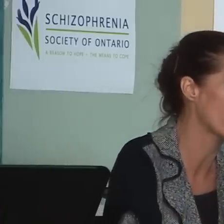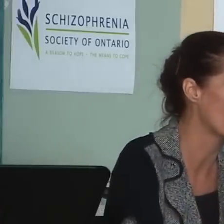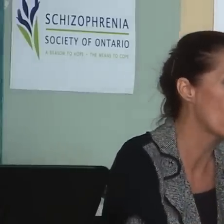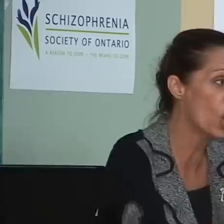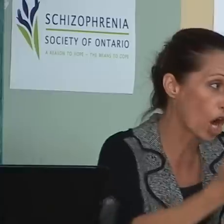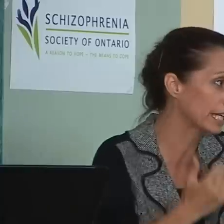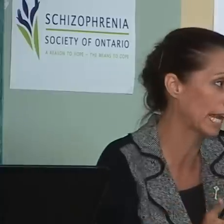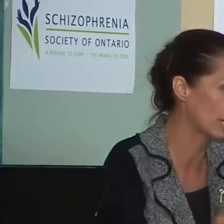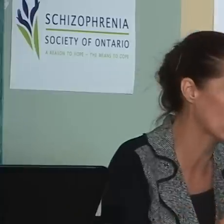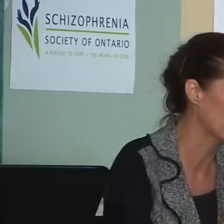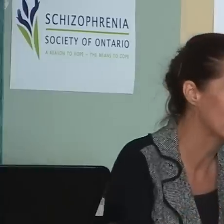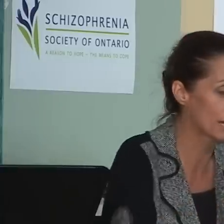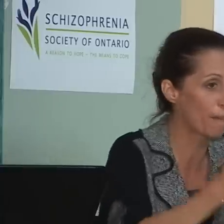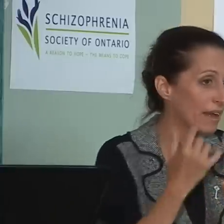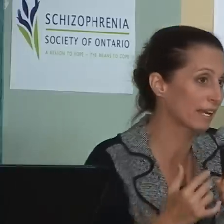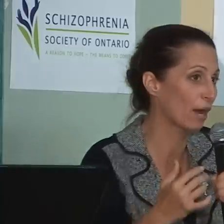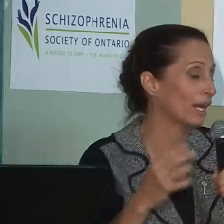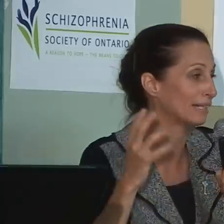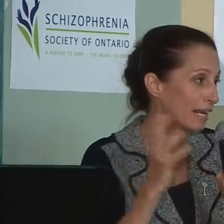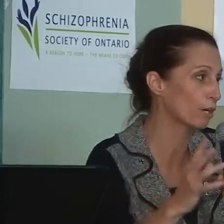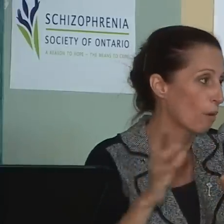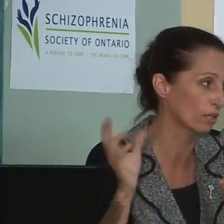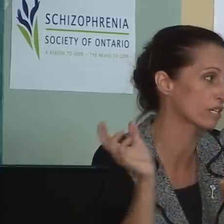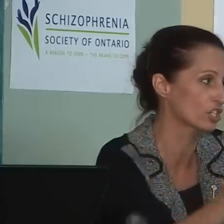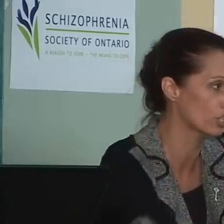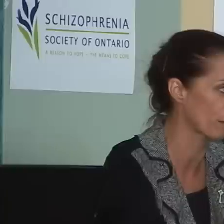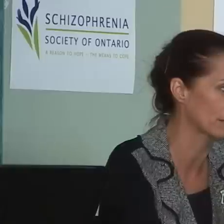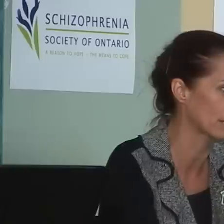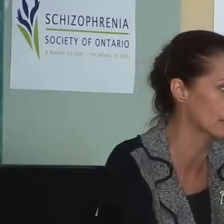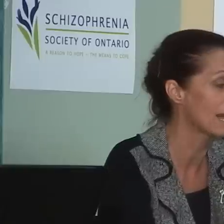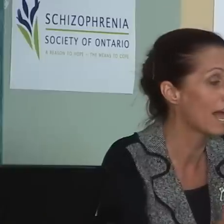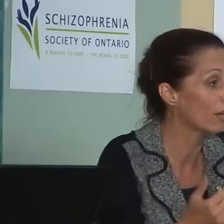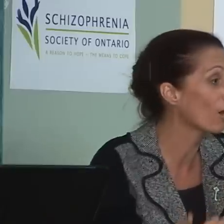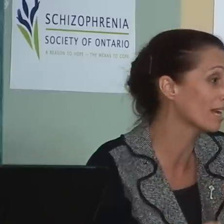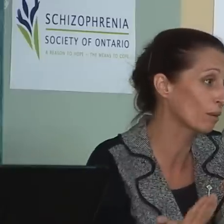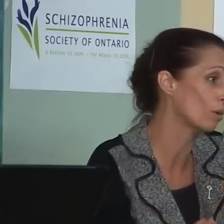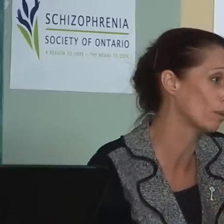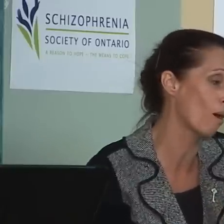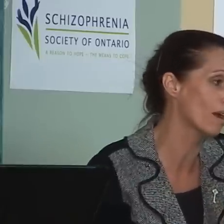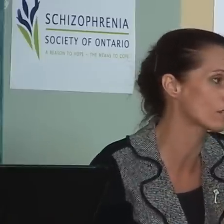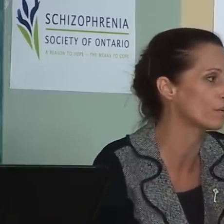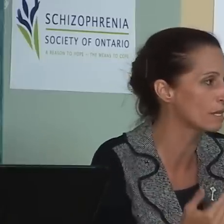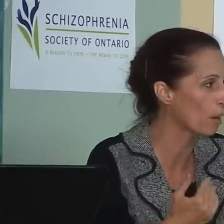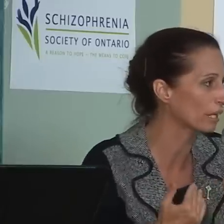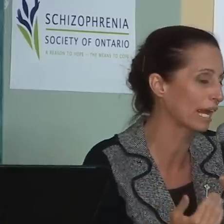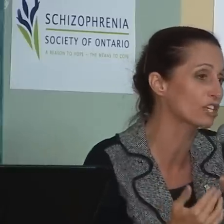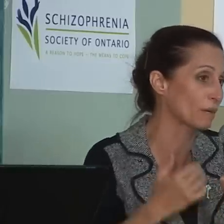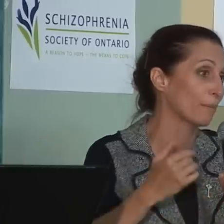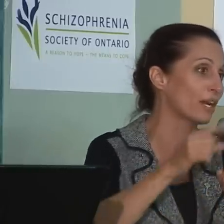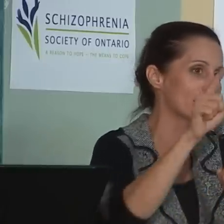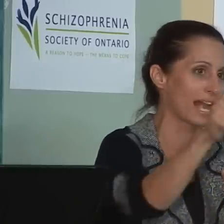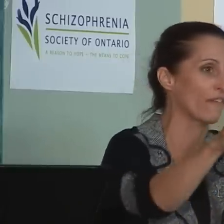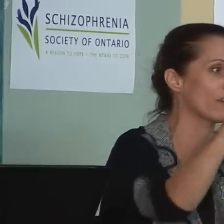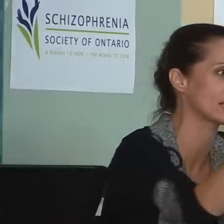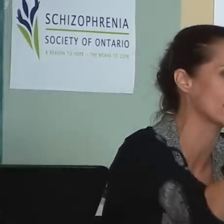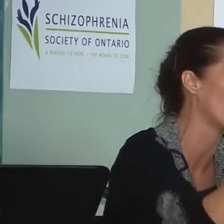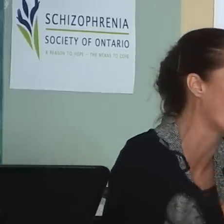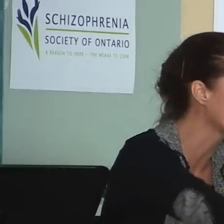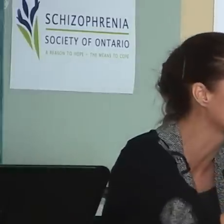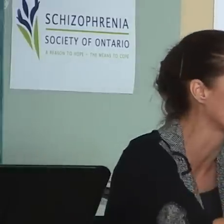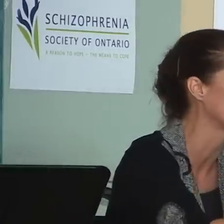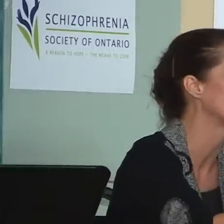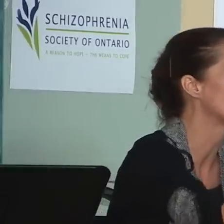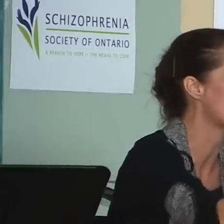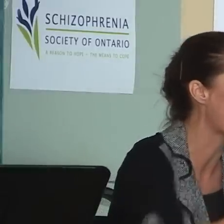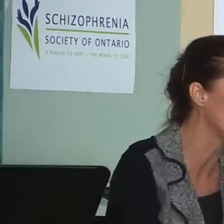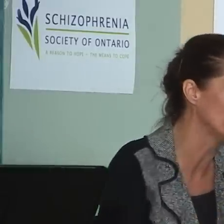instead of not engaging. Instead of backing out and letting our politicians run things and not getting what we want. So it's about engagement. I'm going to ask every single